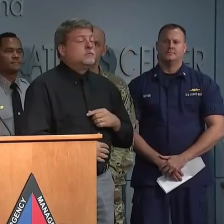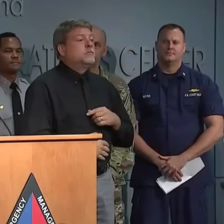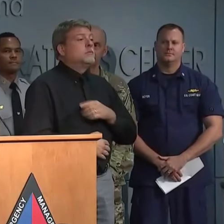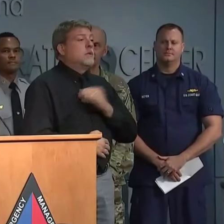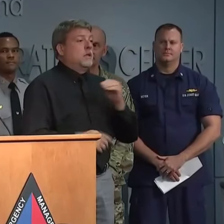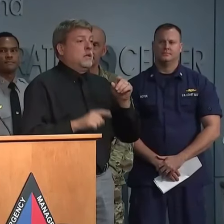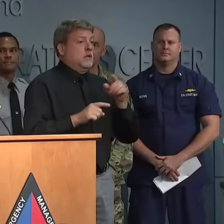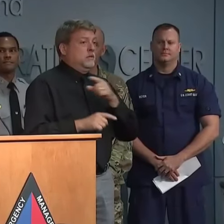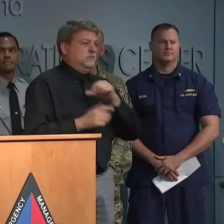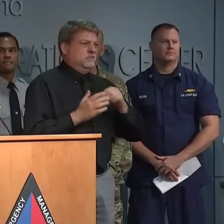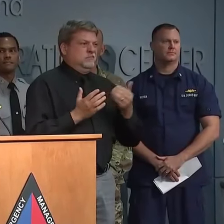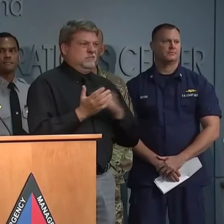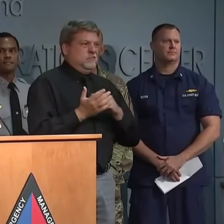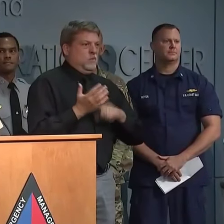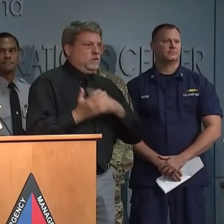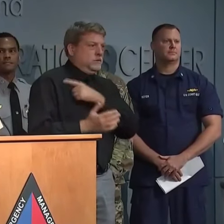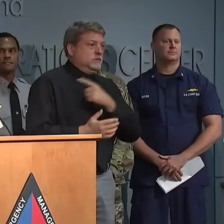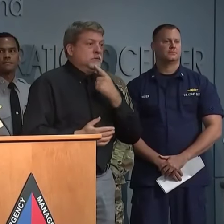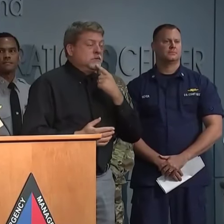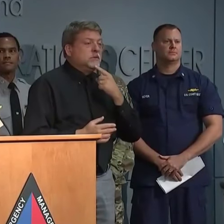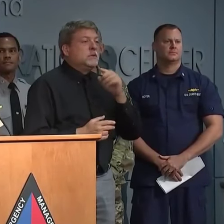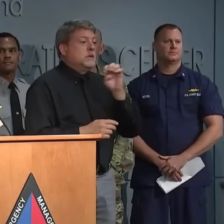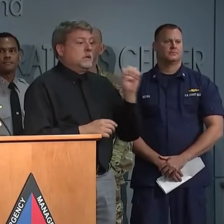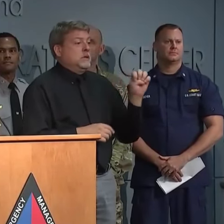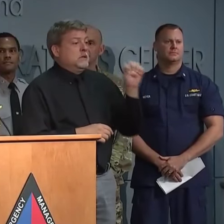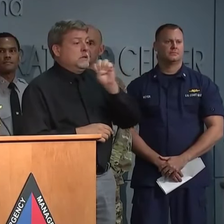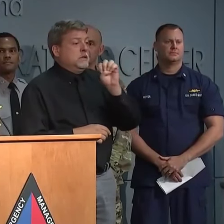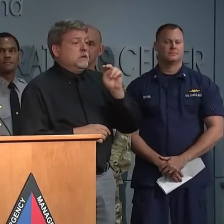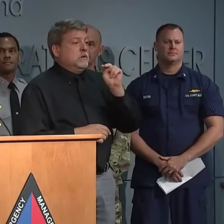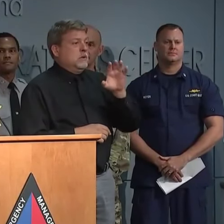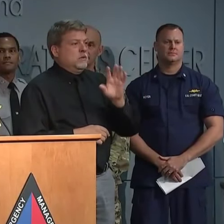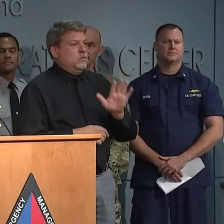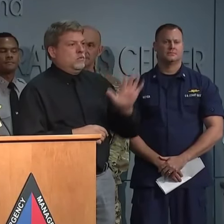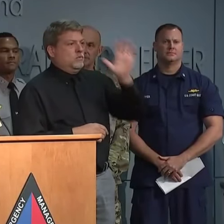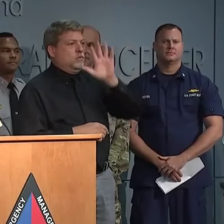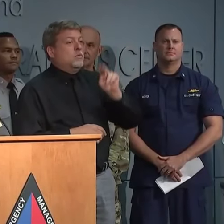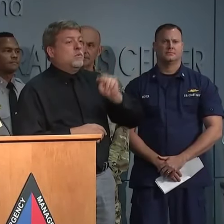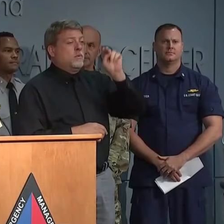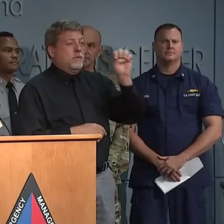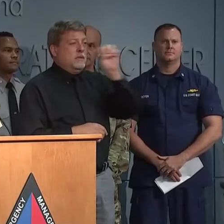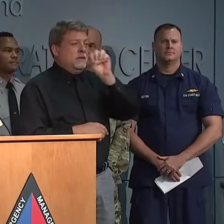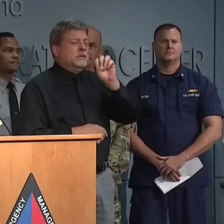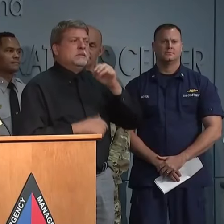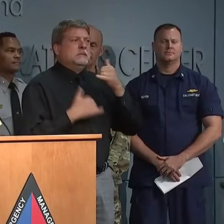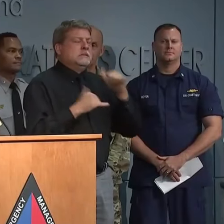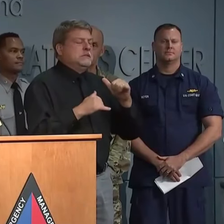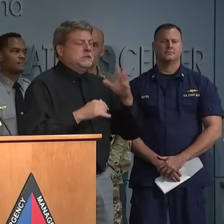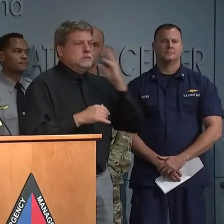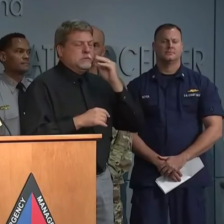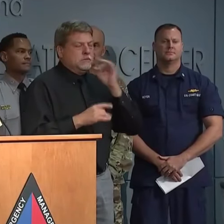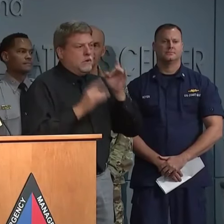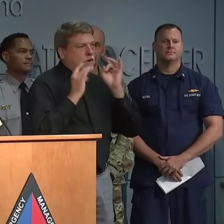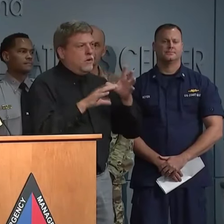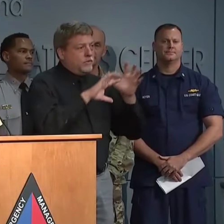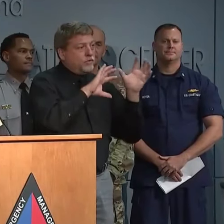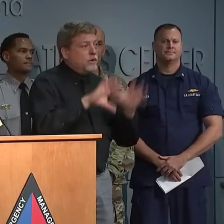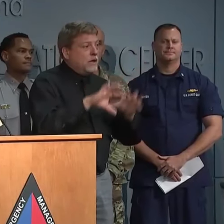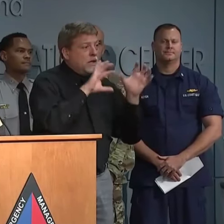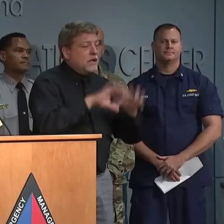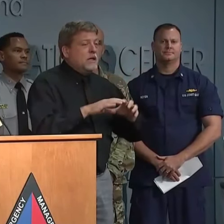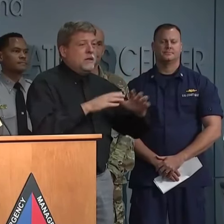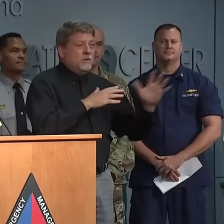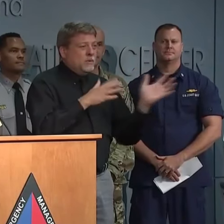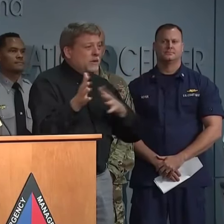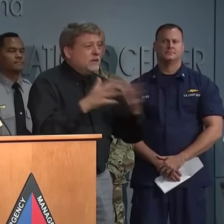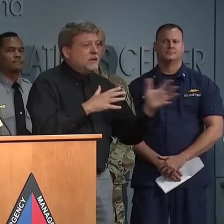as the Governor said, Northeastern North Carolina continues to feel the impacts of Hurricane Dorian with heavy rainfall, strong